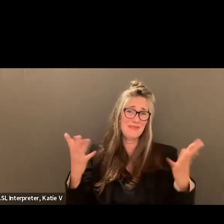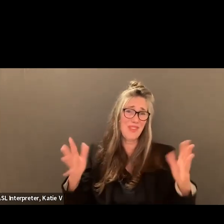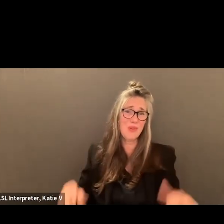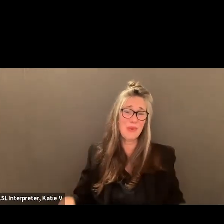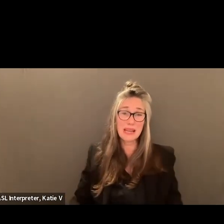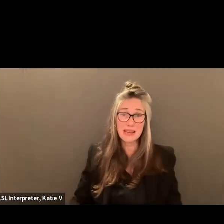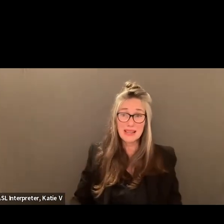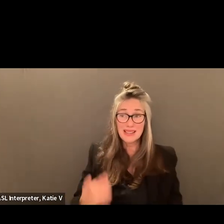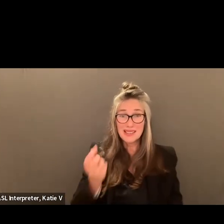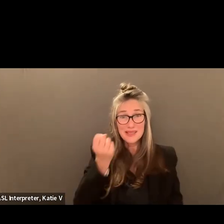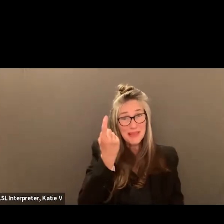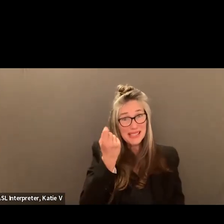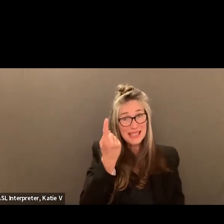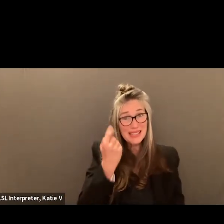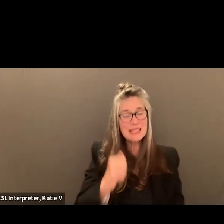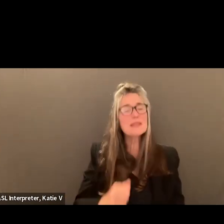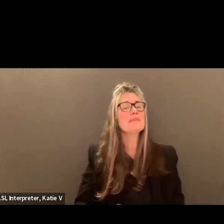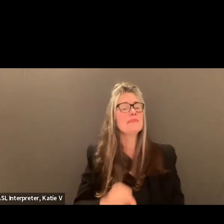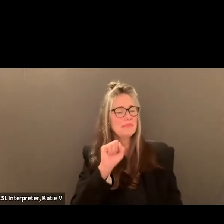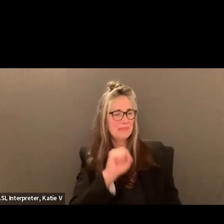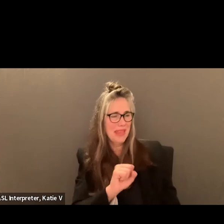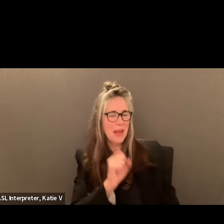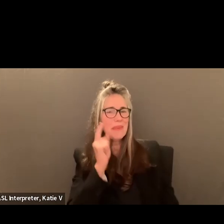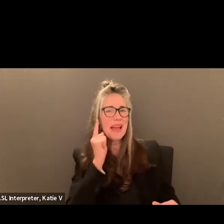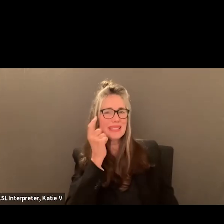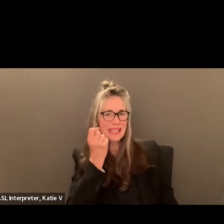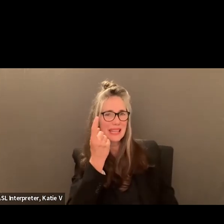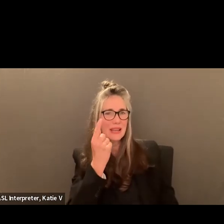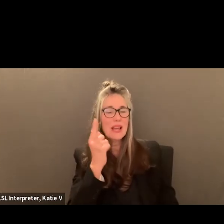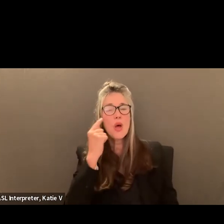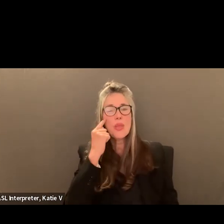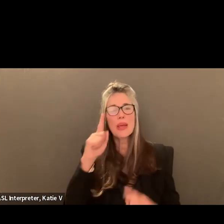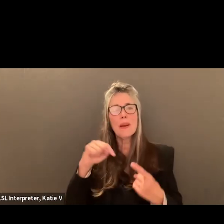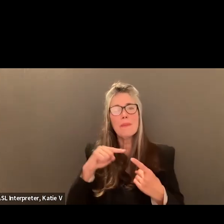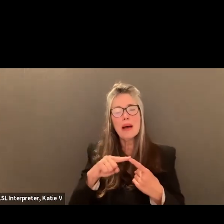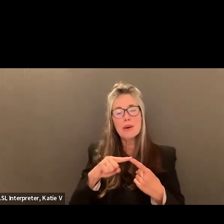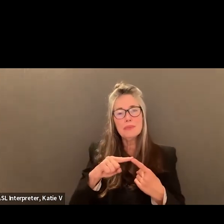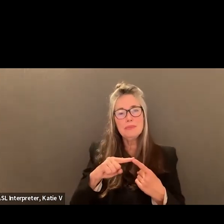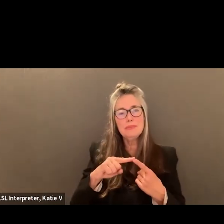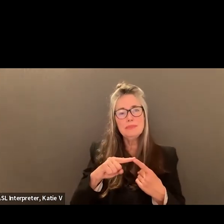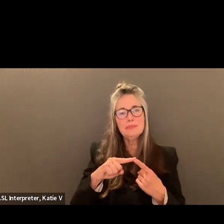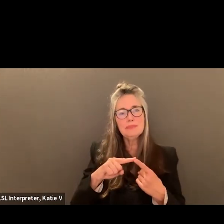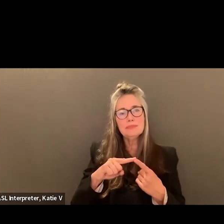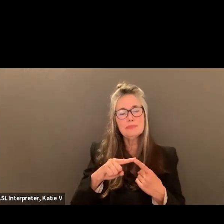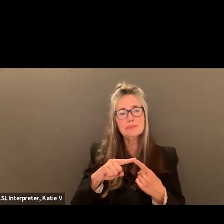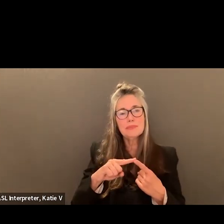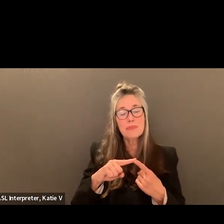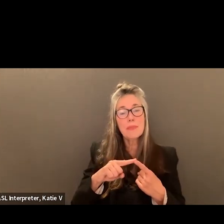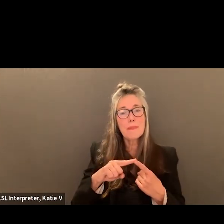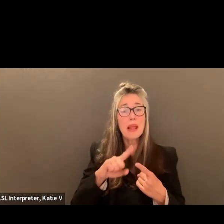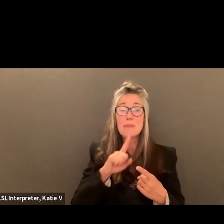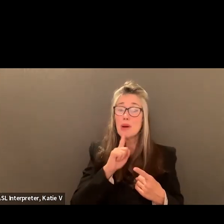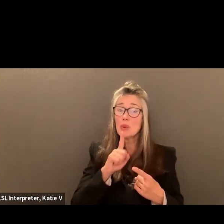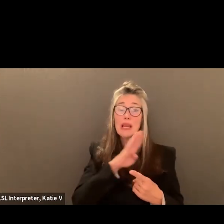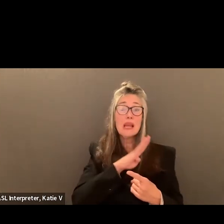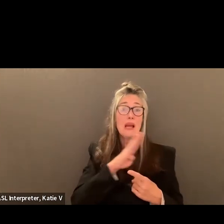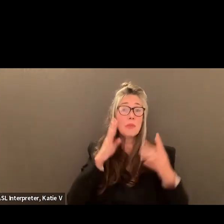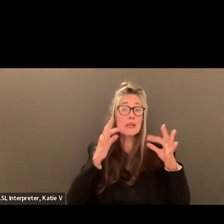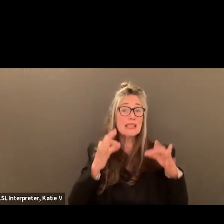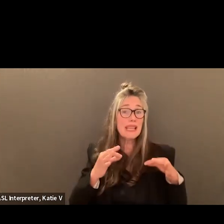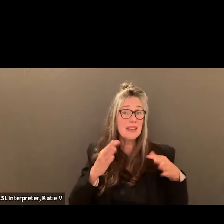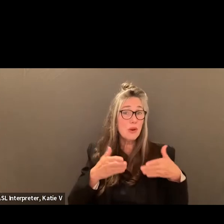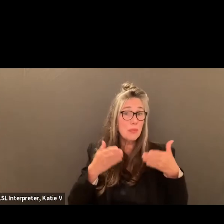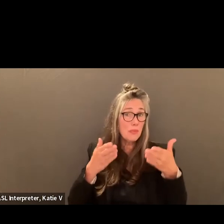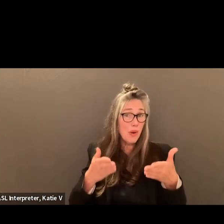Does that make sense? Ms. Yes, I hear what you're saying. Ms. So anyway, I would just say think about those comments. Well, it's a board's decision. So if you're